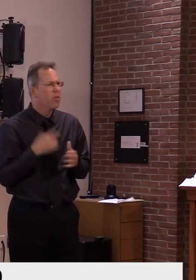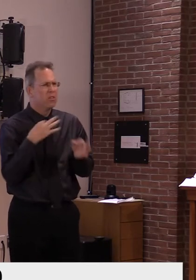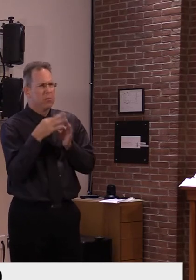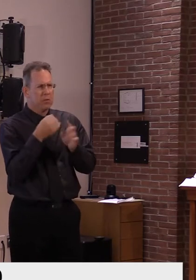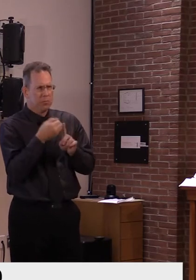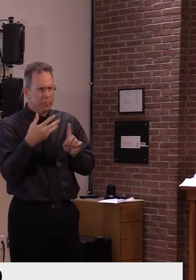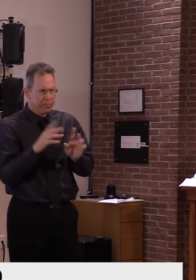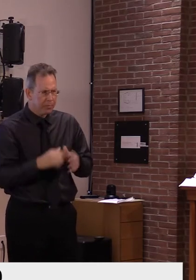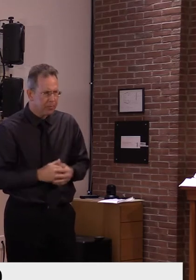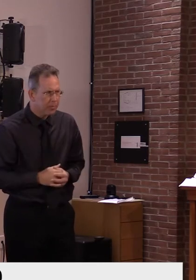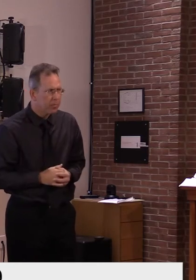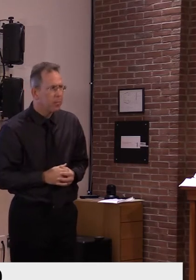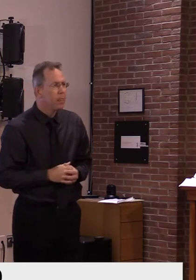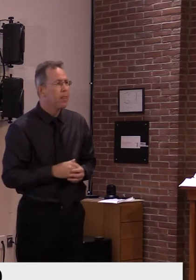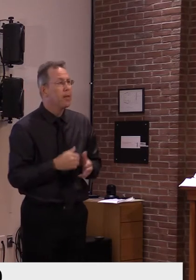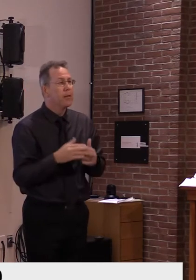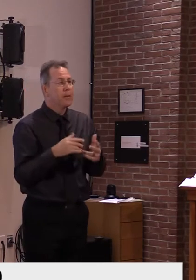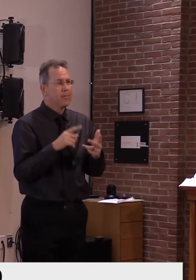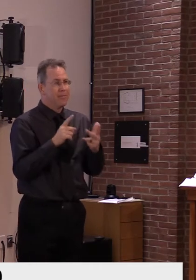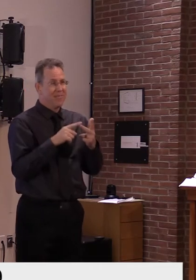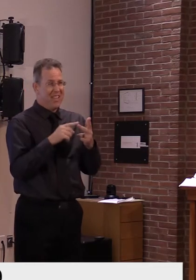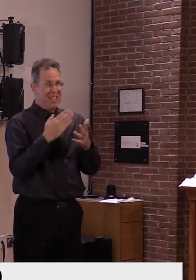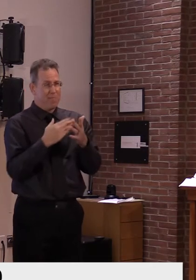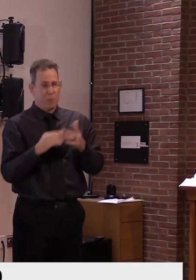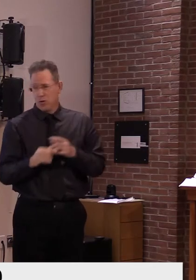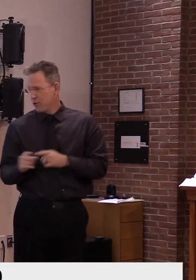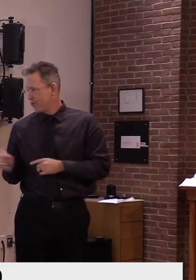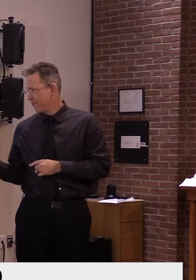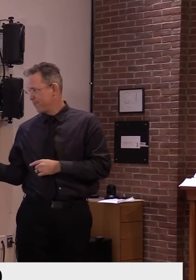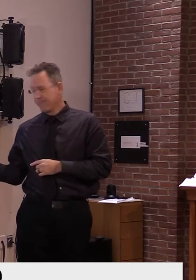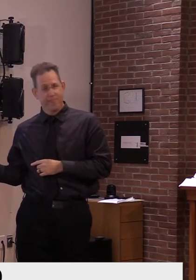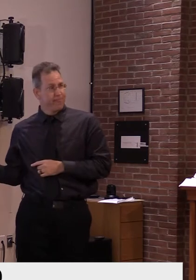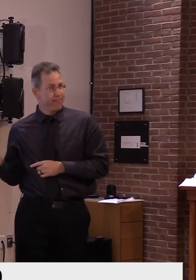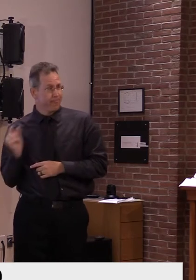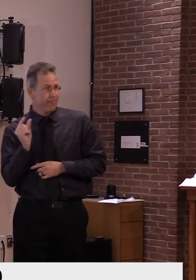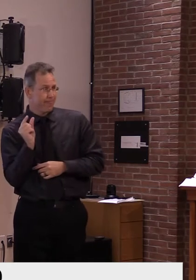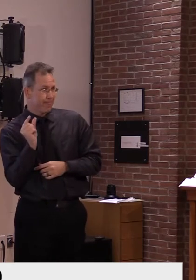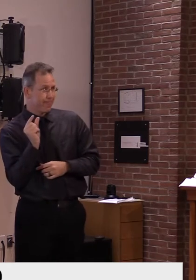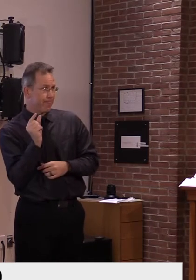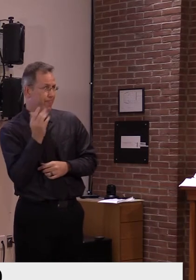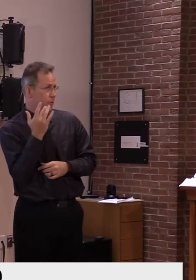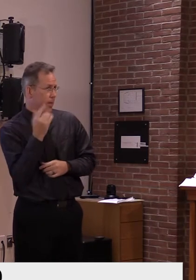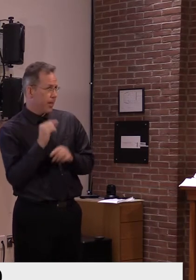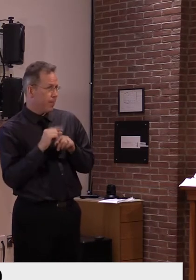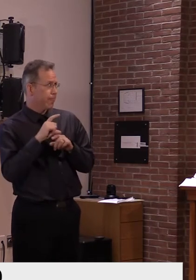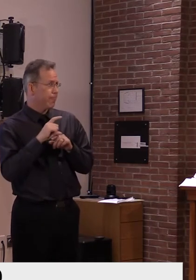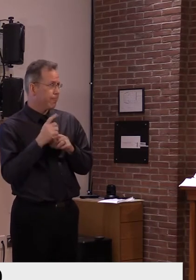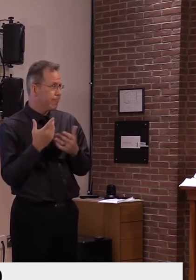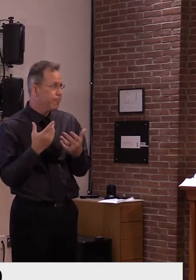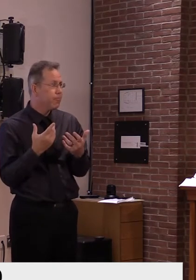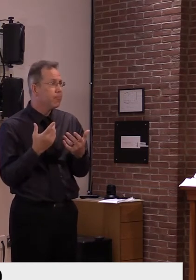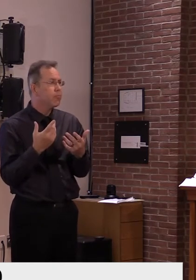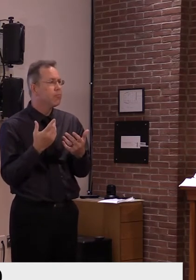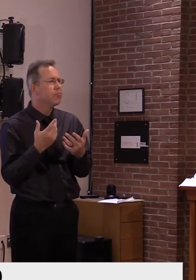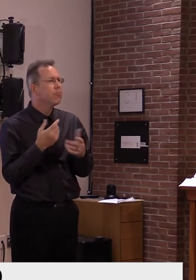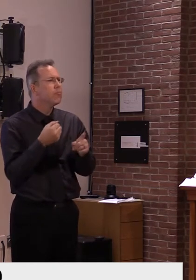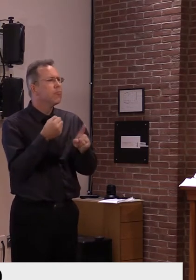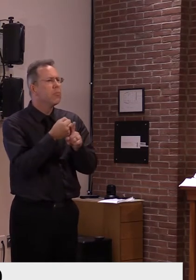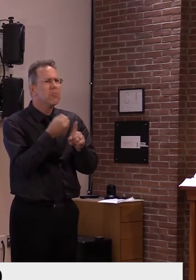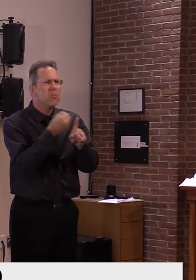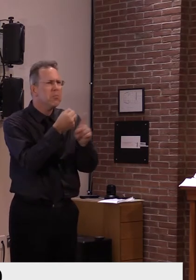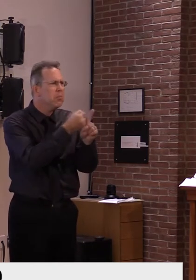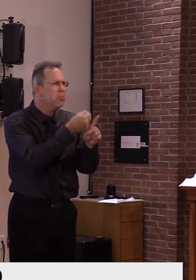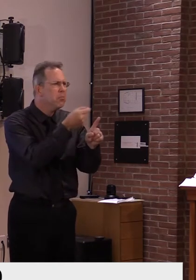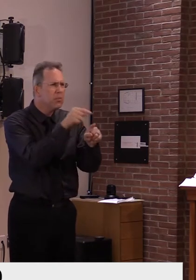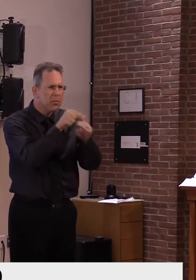recent upticks. As the governor pointed out, there are a number of threads to outbreaks. There are a number of different outbreaks occurring now. That's certainly in